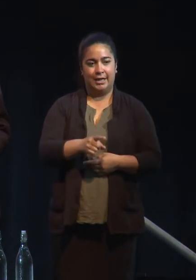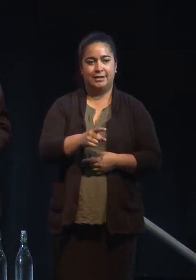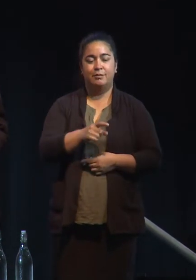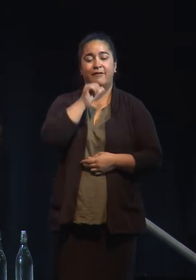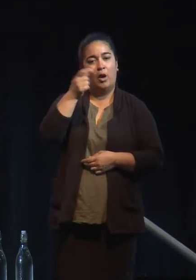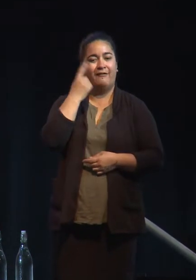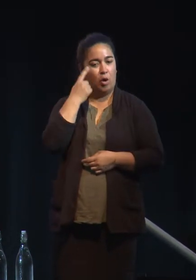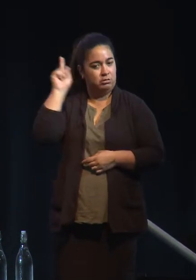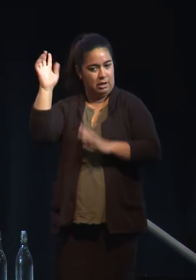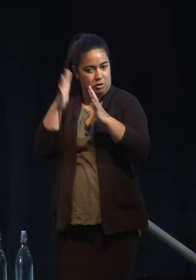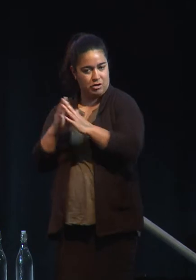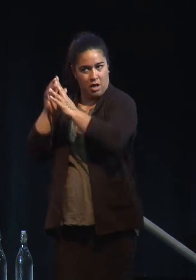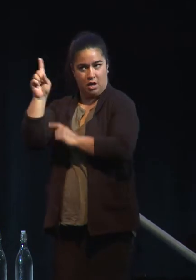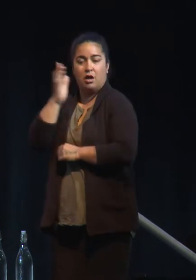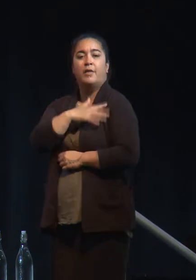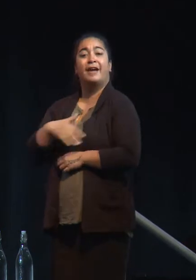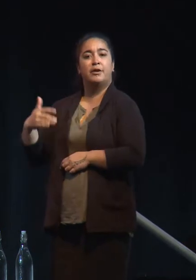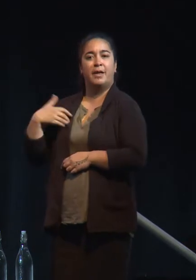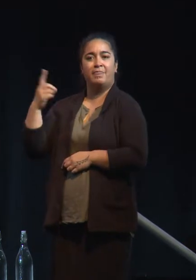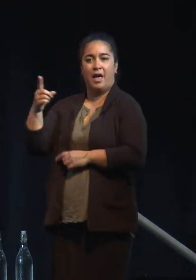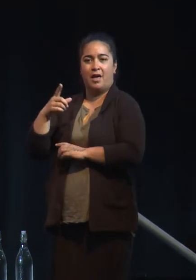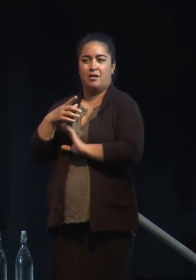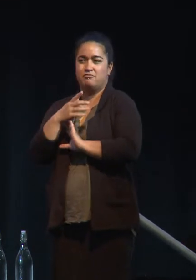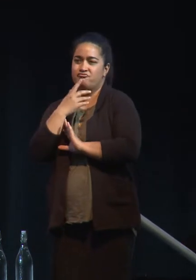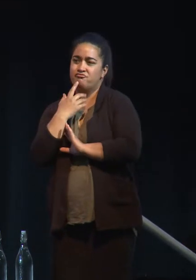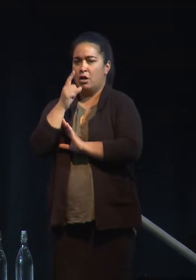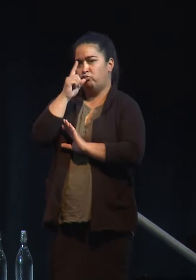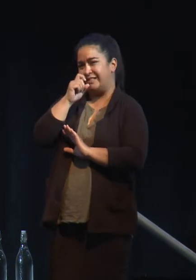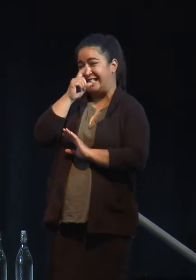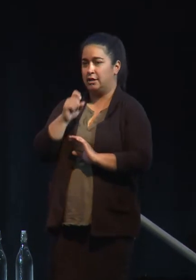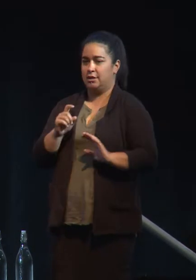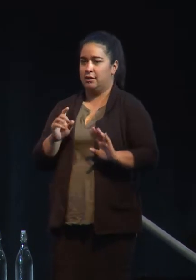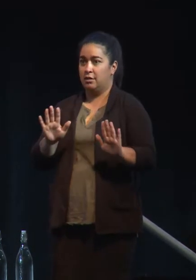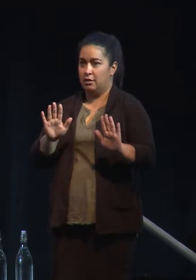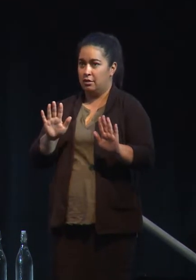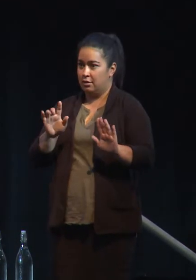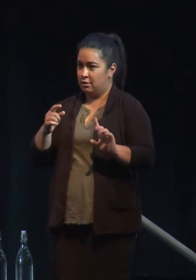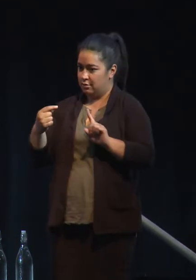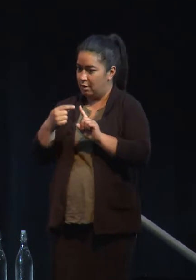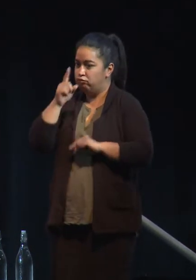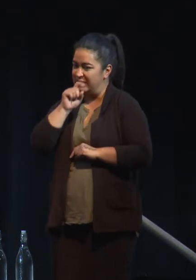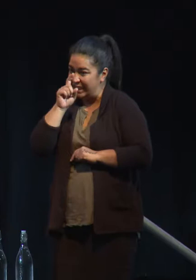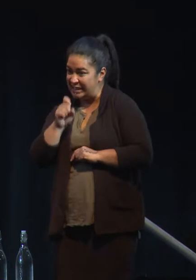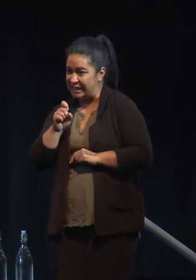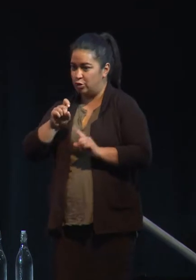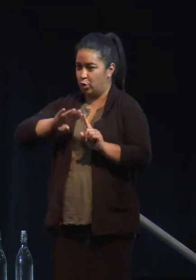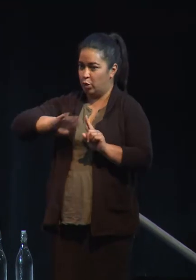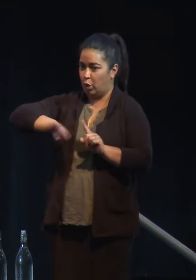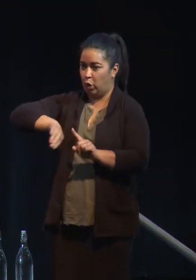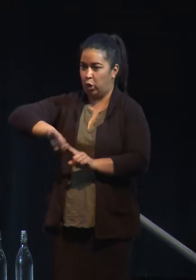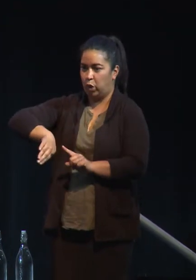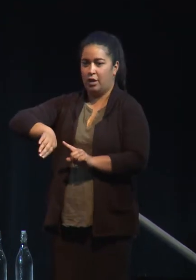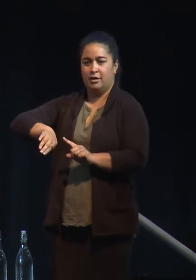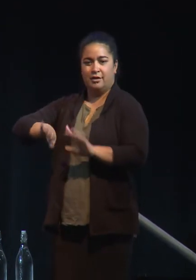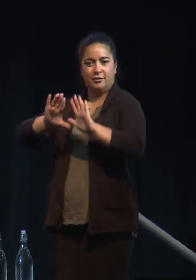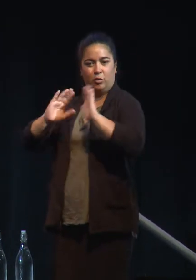not only is the government pretending to be utterly dismissive of the human role in